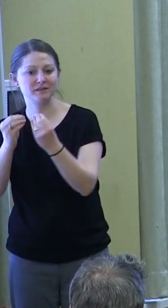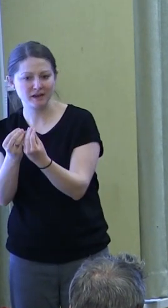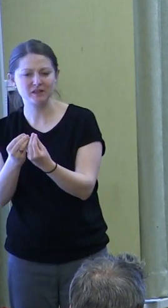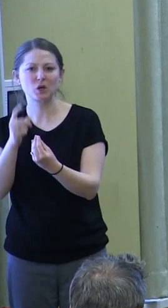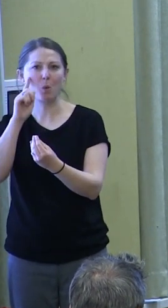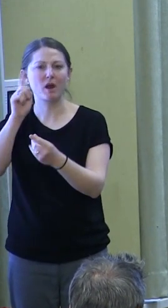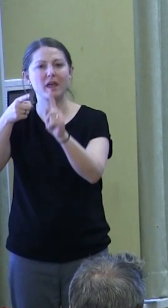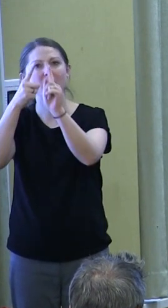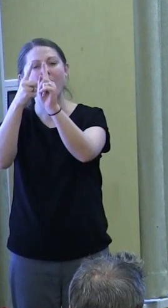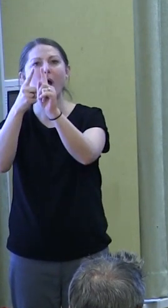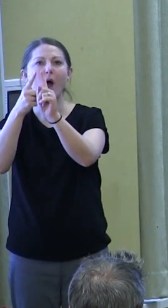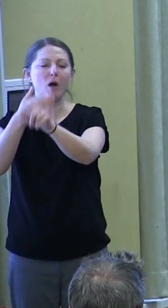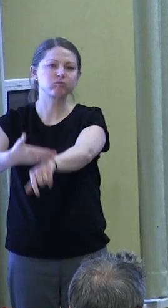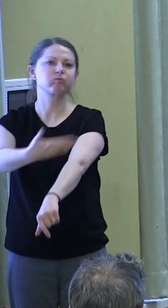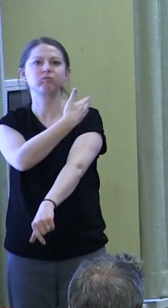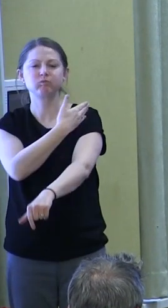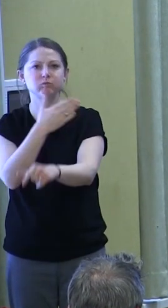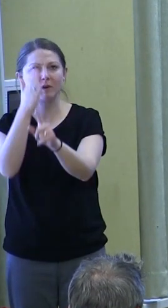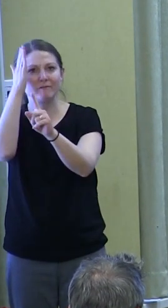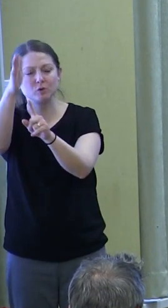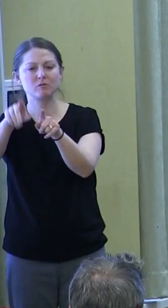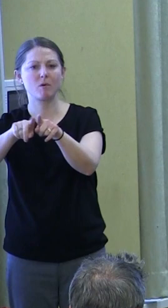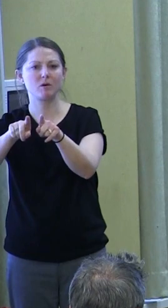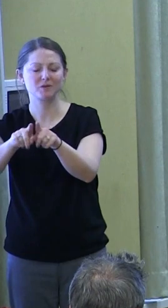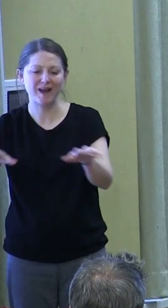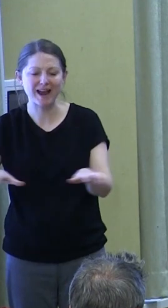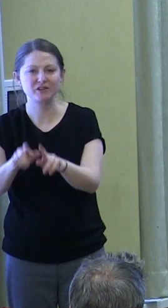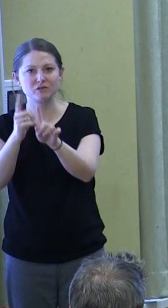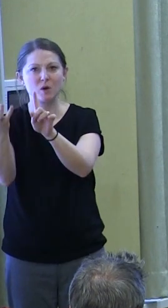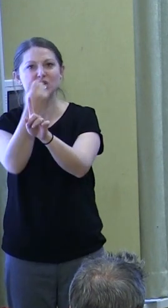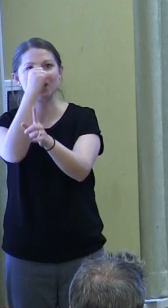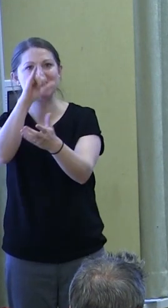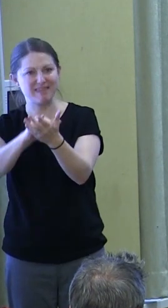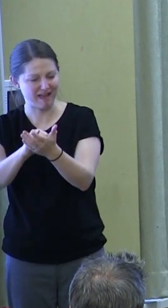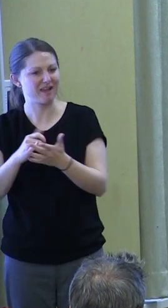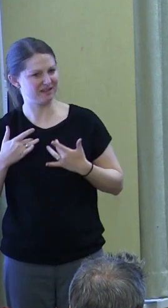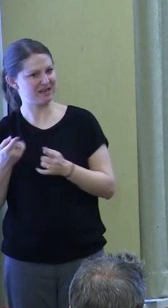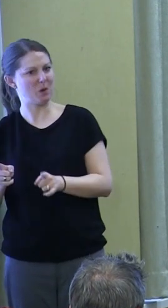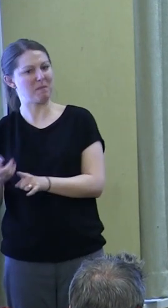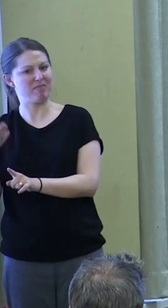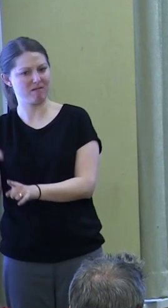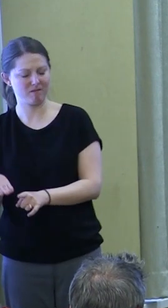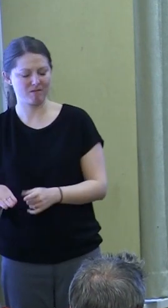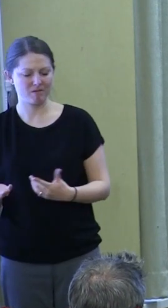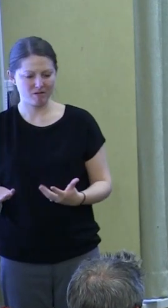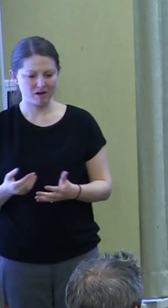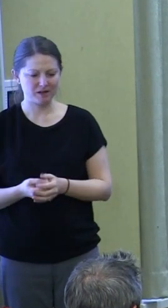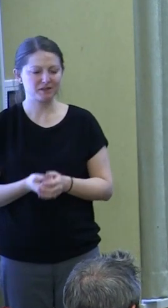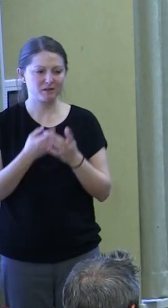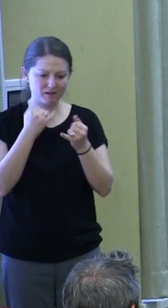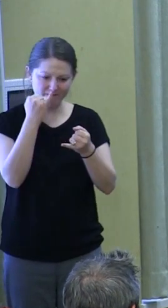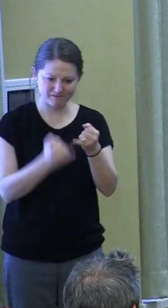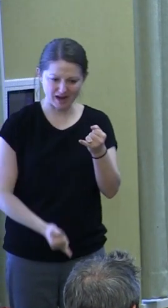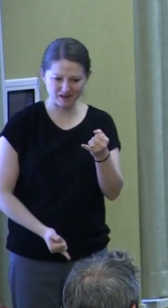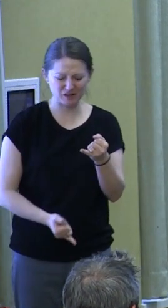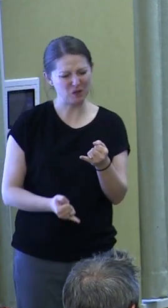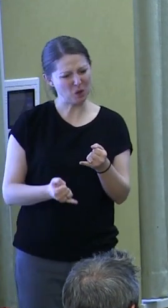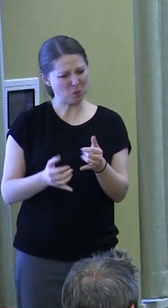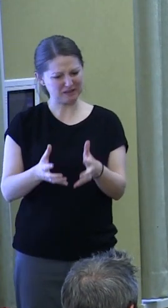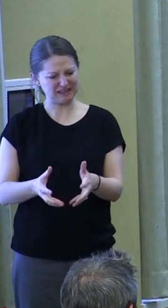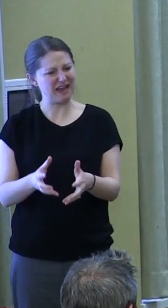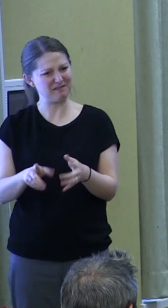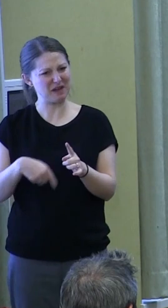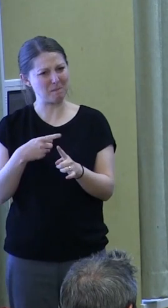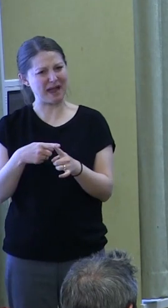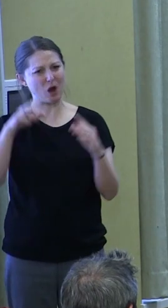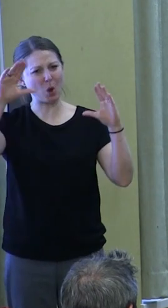improved future and the action to achieve it tend to occur. So finally, what's left of hope is